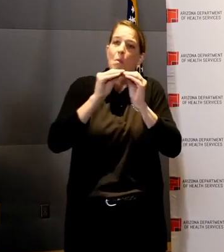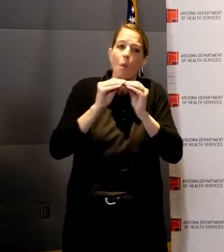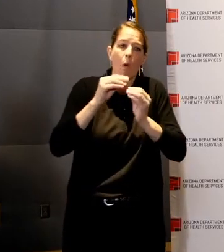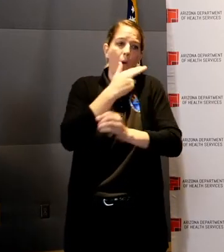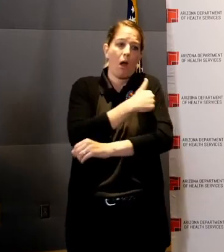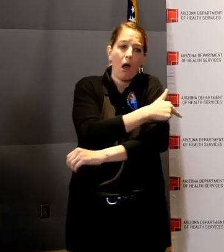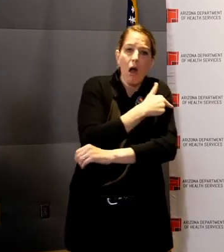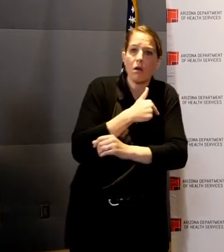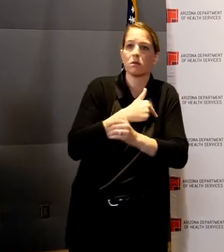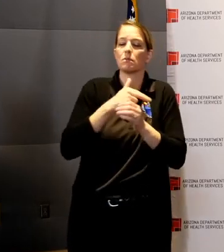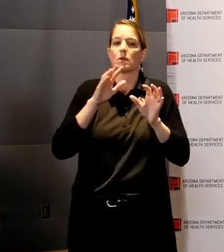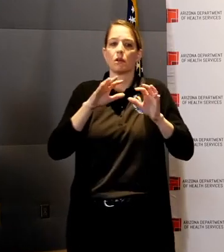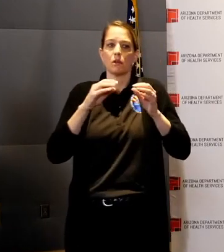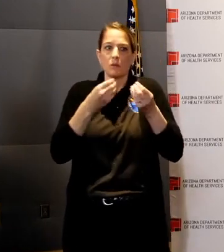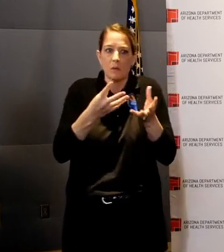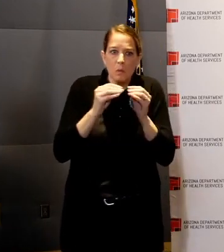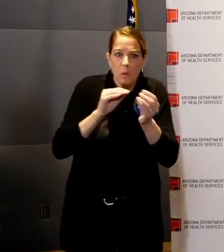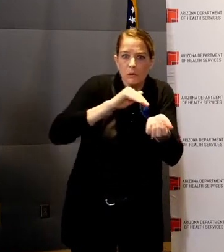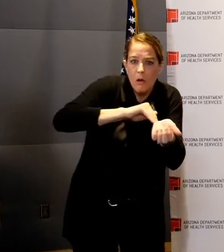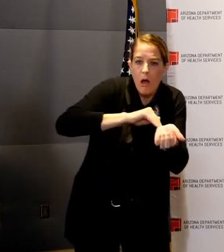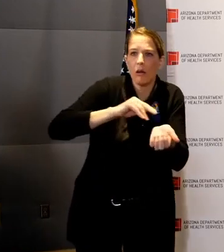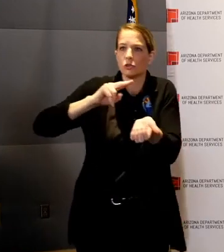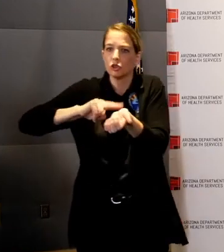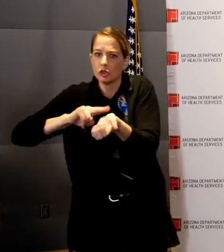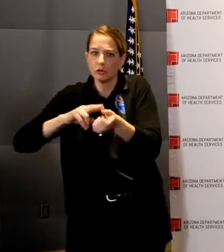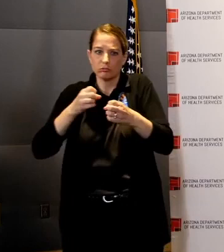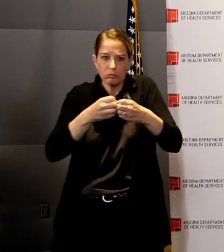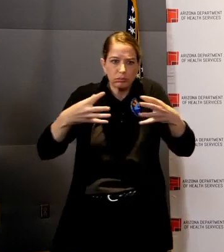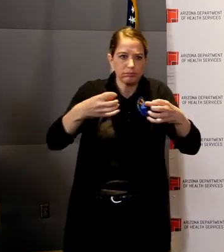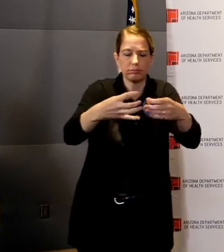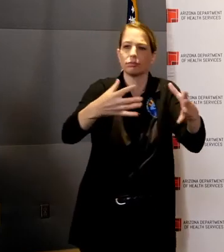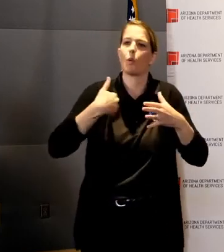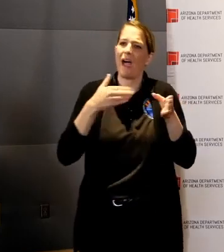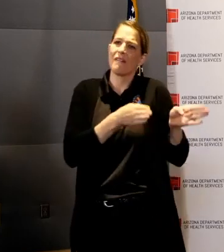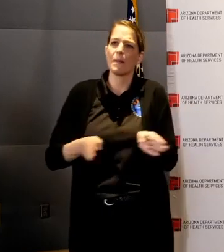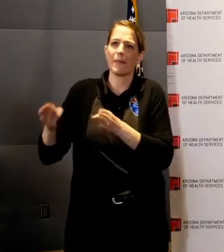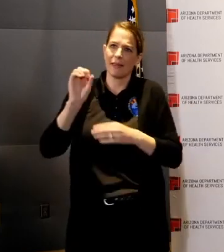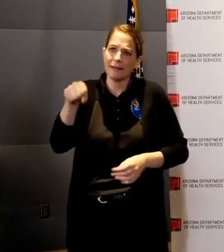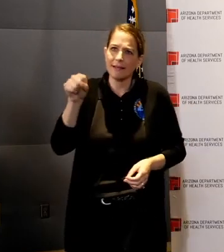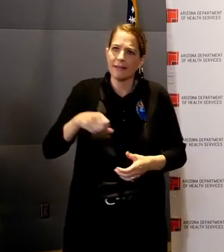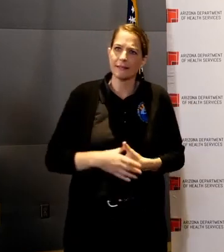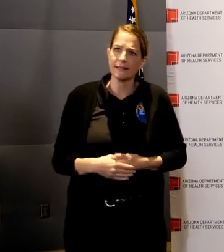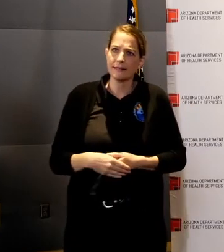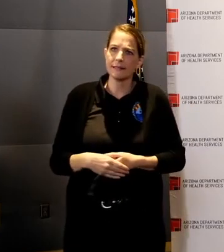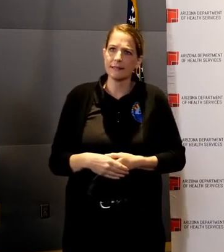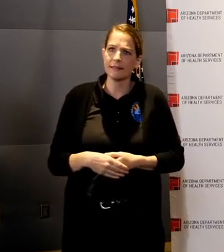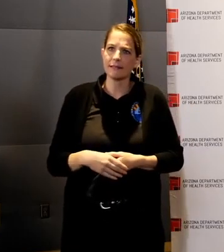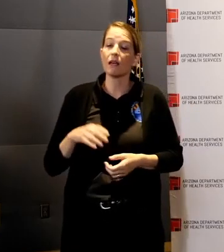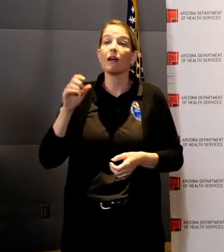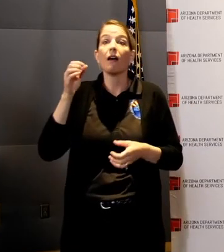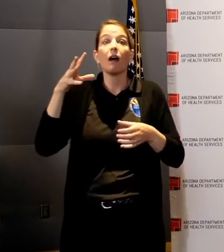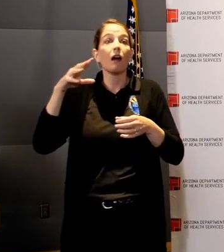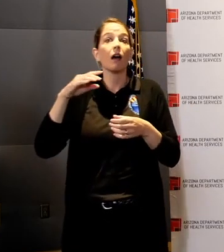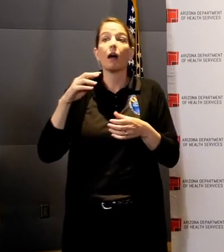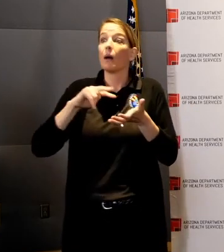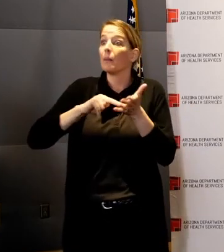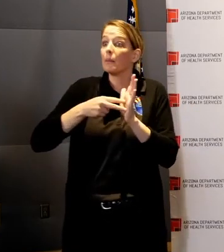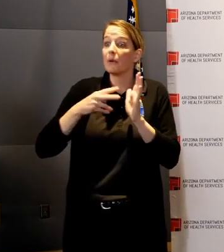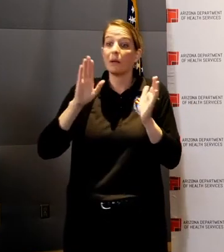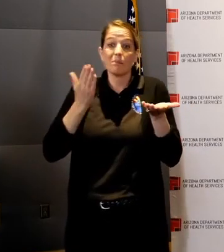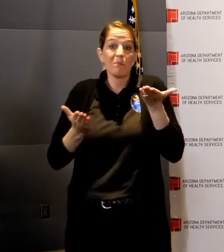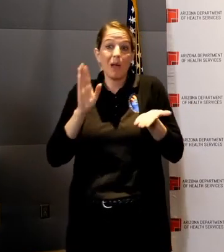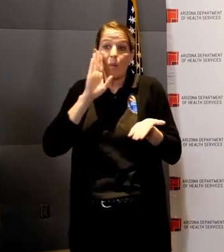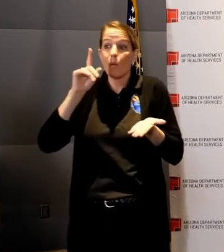hospitals to identify ways to increase their internal capacity, including the use of triage tents outside of emergency departments,